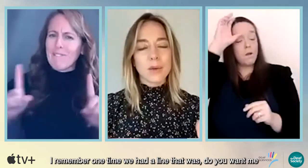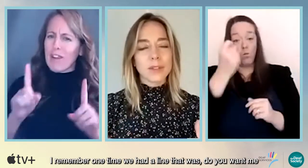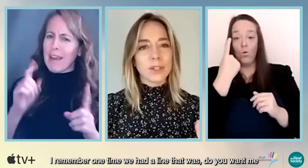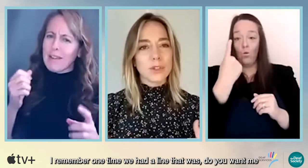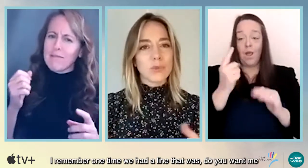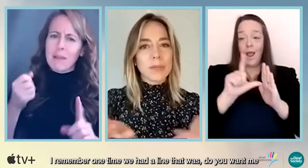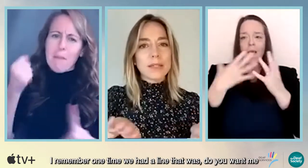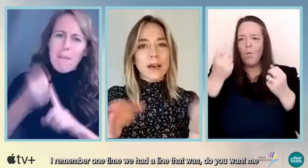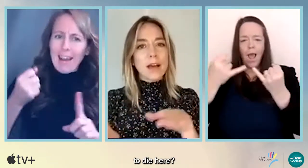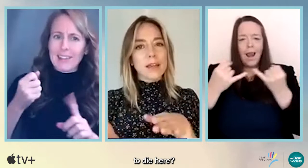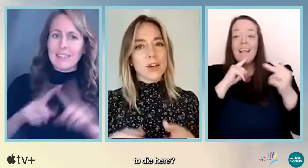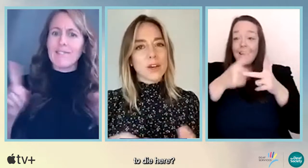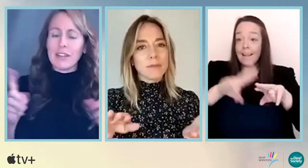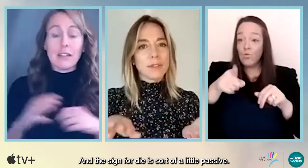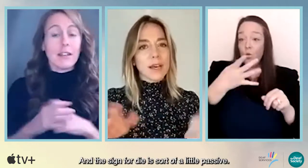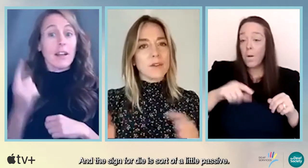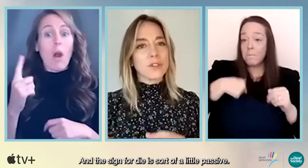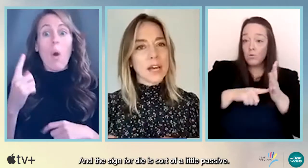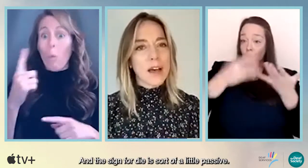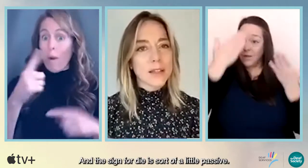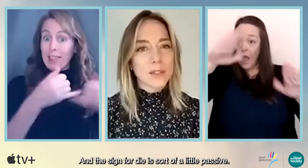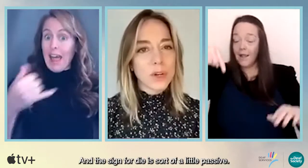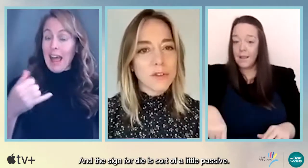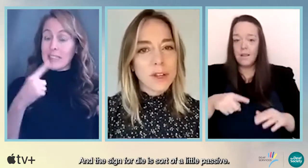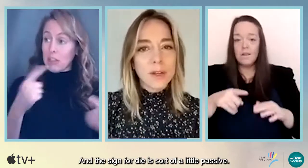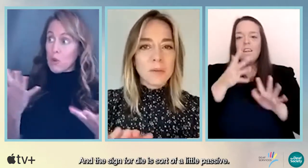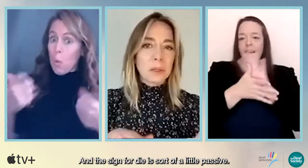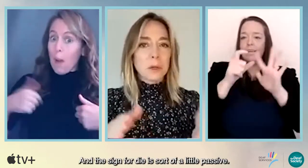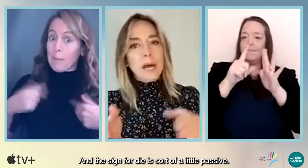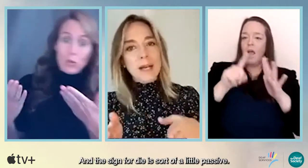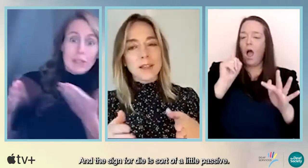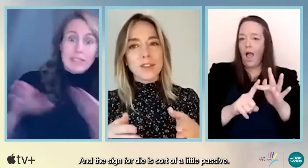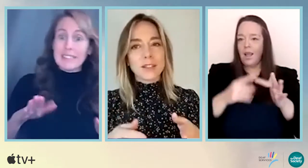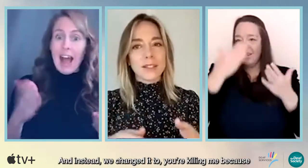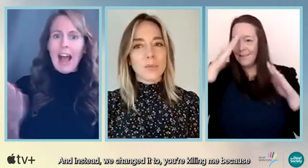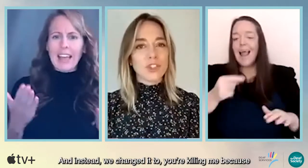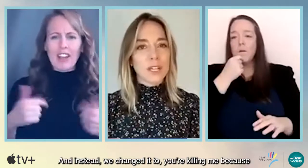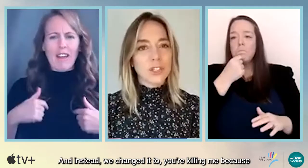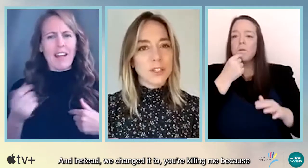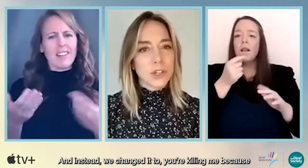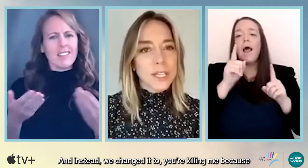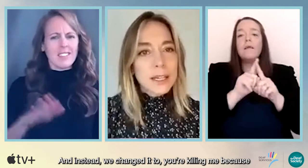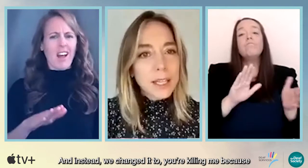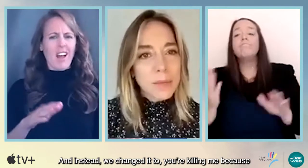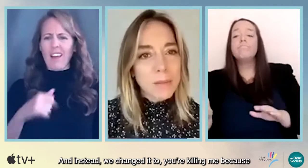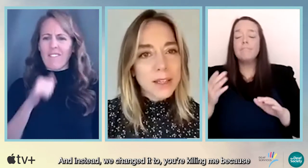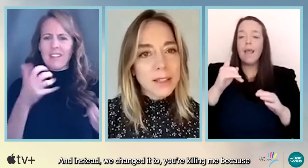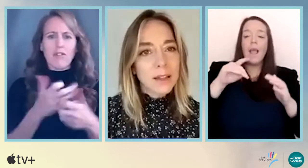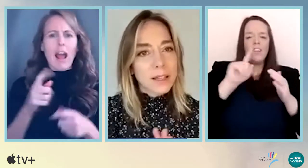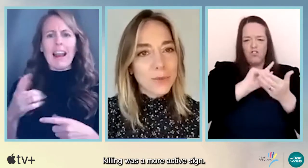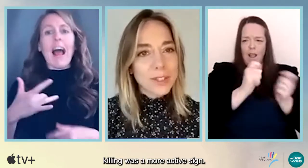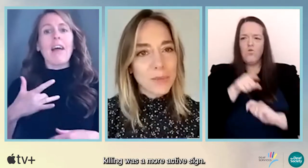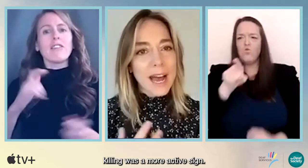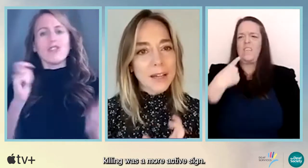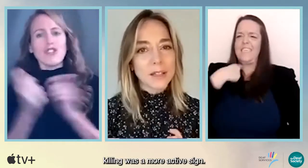a line that was, you know, do you want me to die here? And the sign for die is sort of a little passive. And instead we changed it to you're killing me because